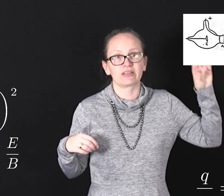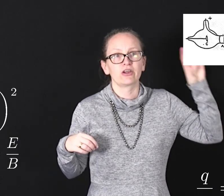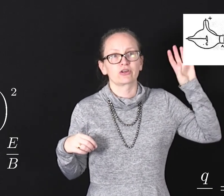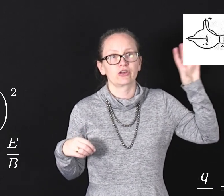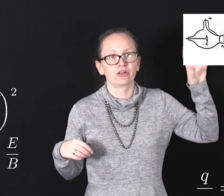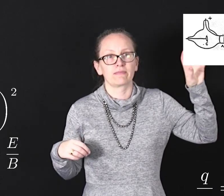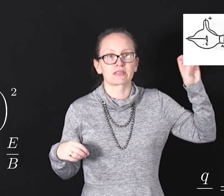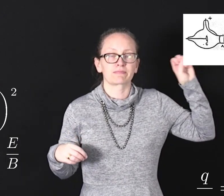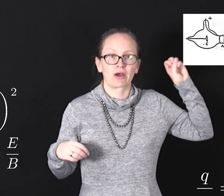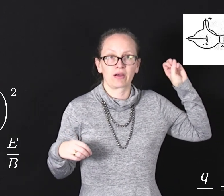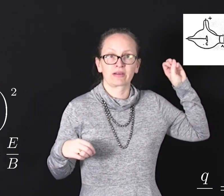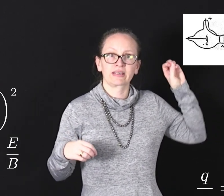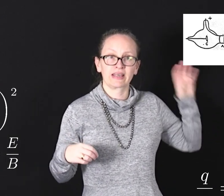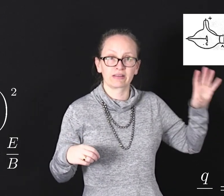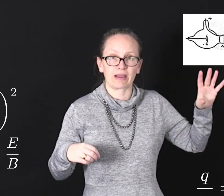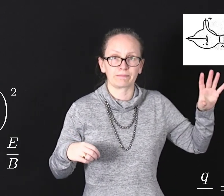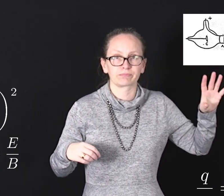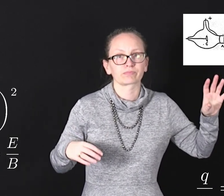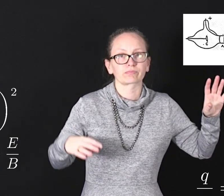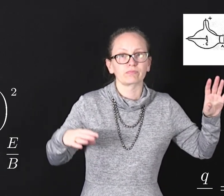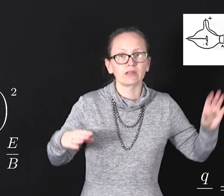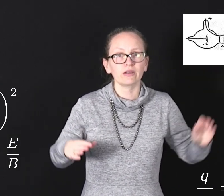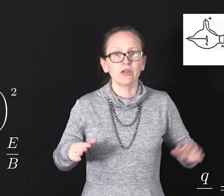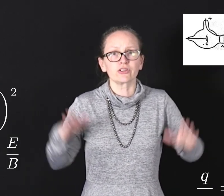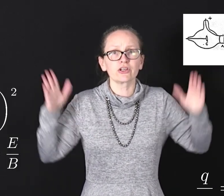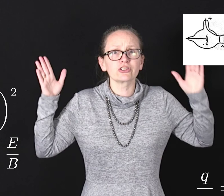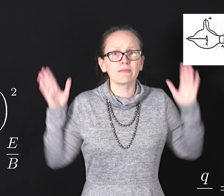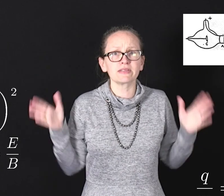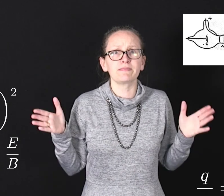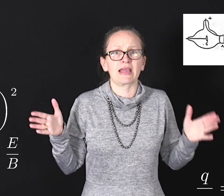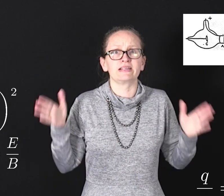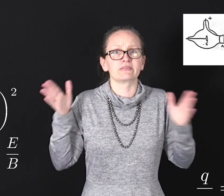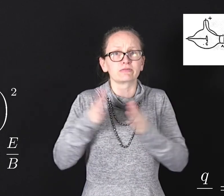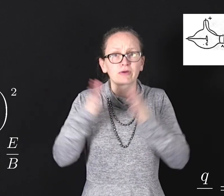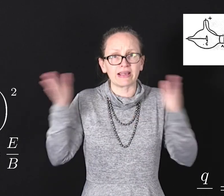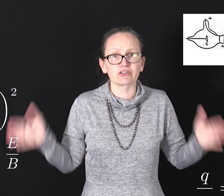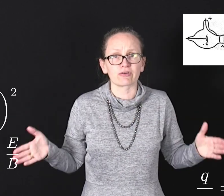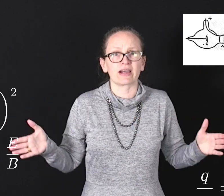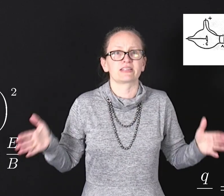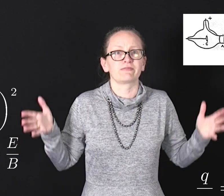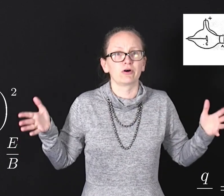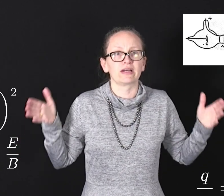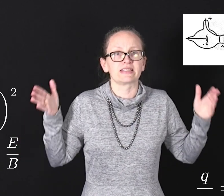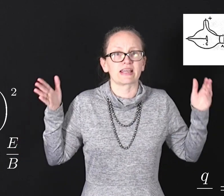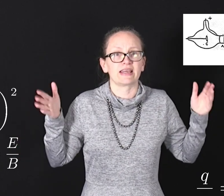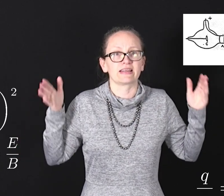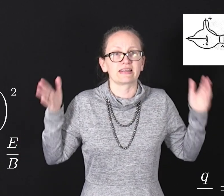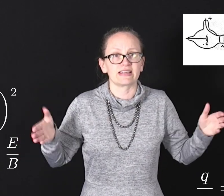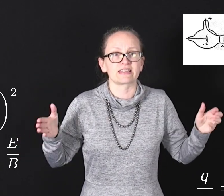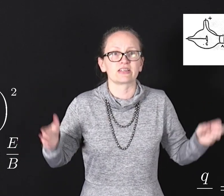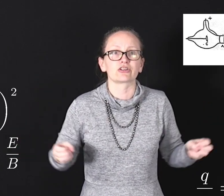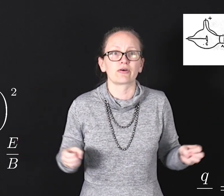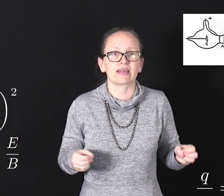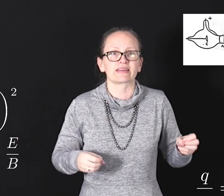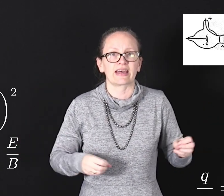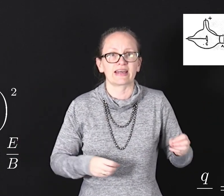Coulombs per kilogram. So Thomson made great strides forwards in this in showing that